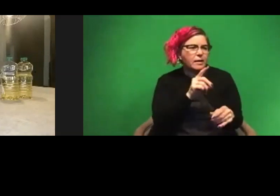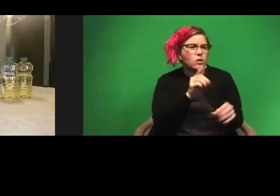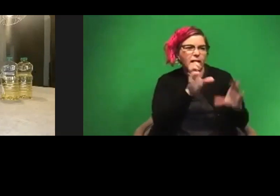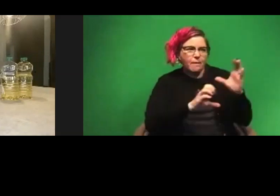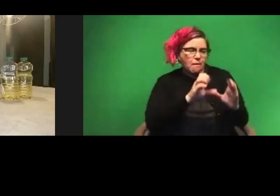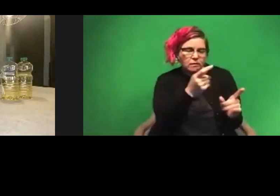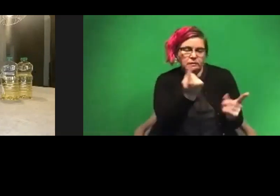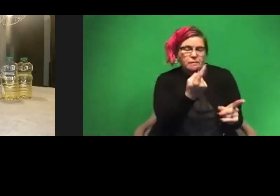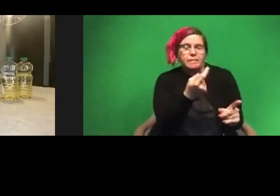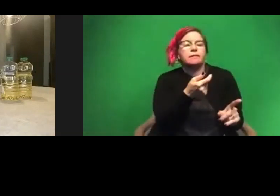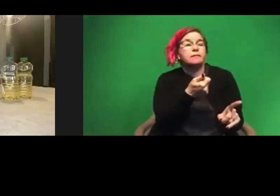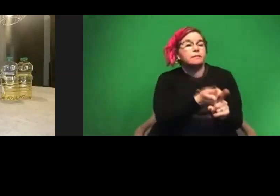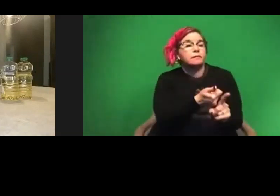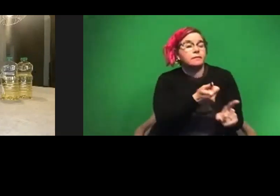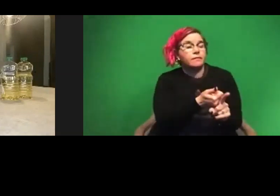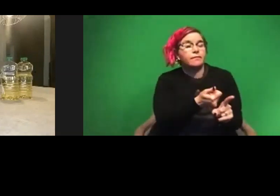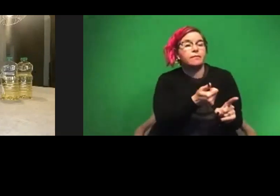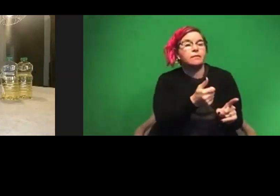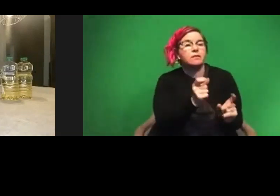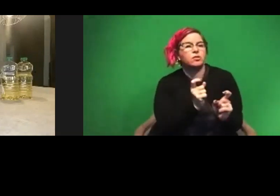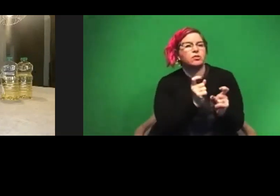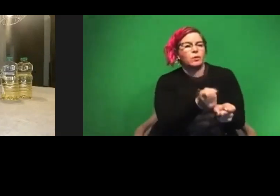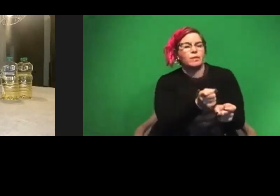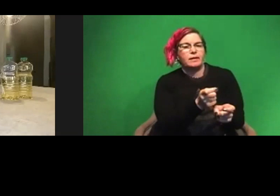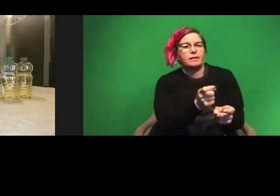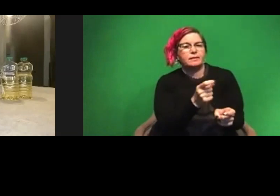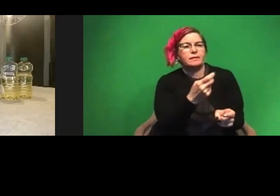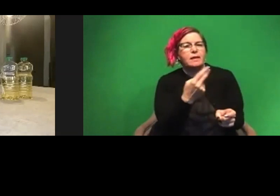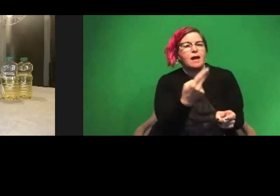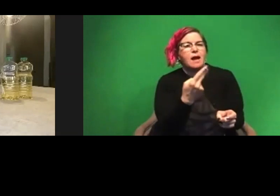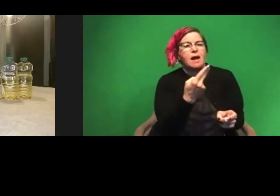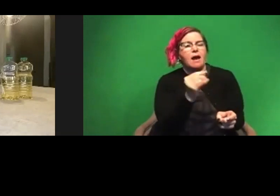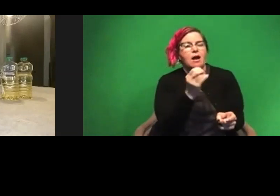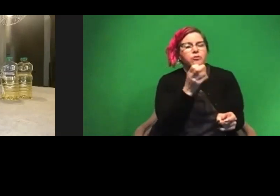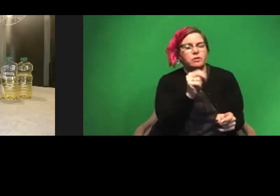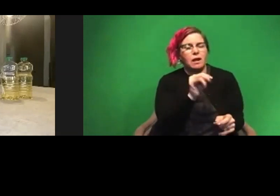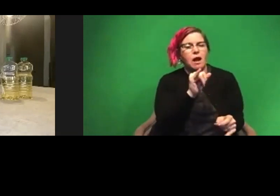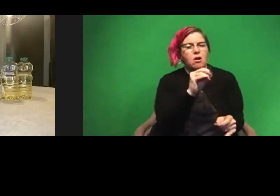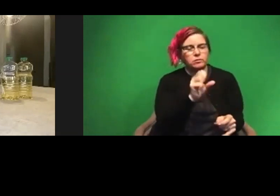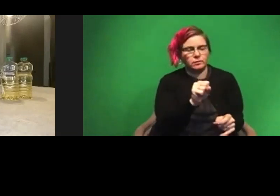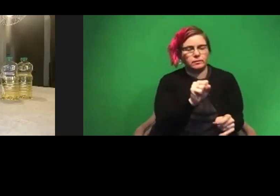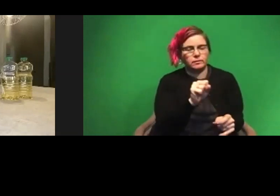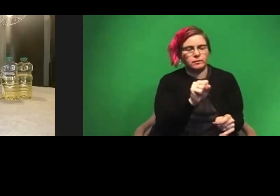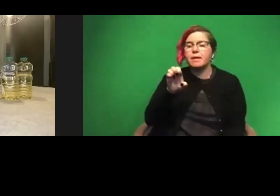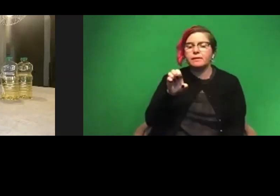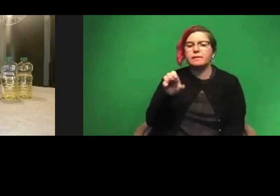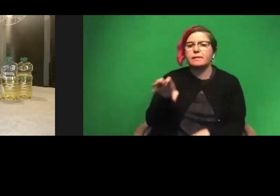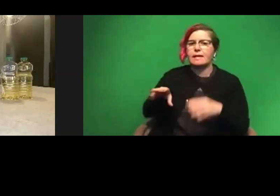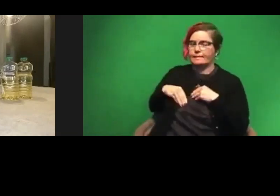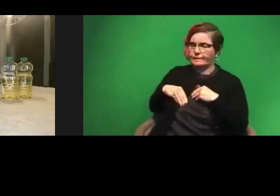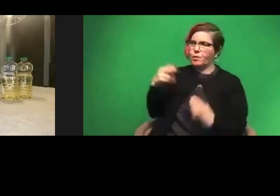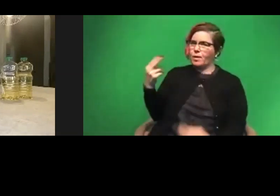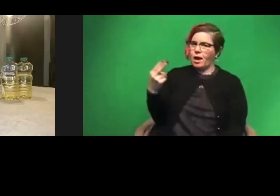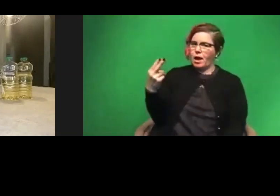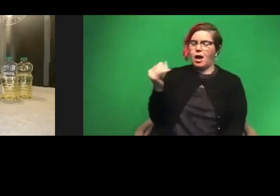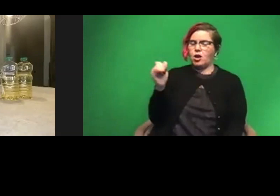basically donates hydrogen ions. Bases accept those hydrogen ions. So